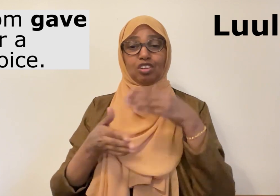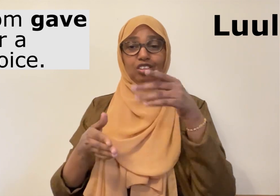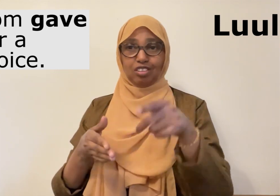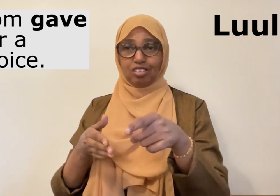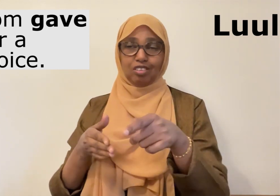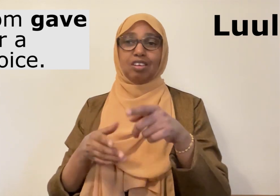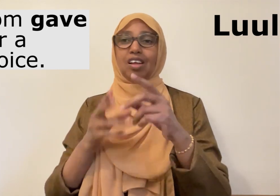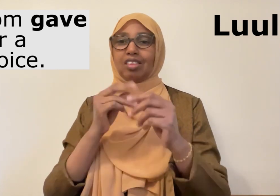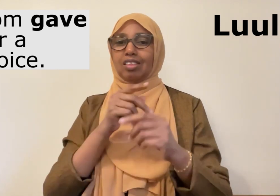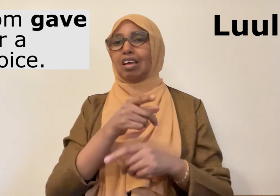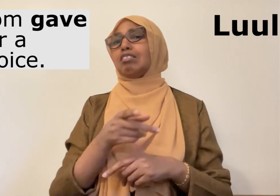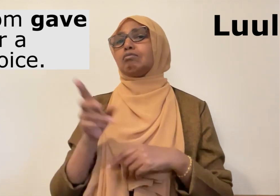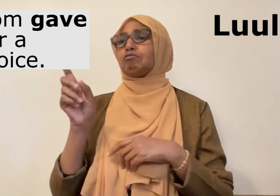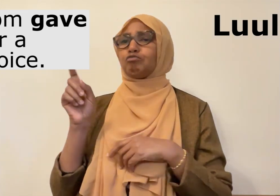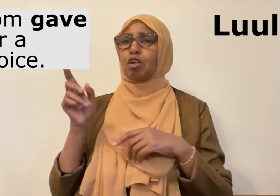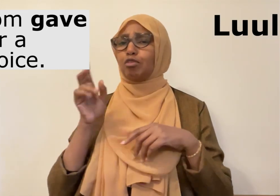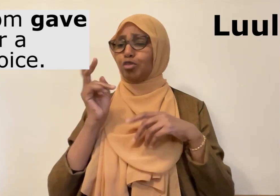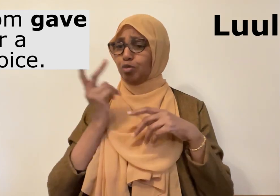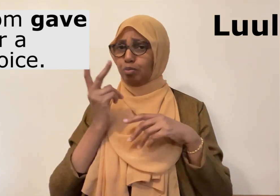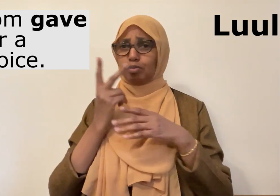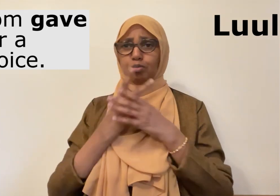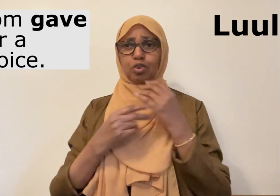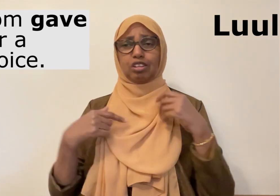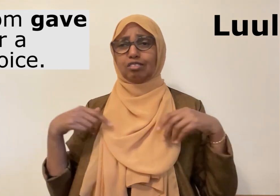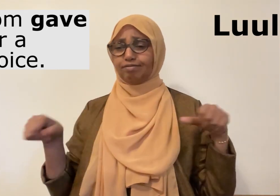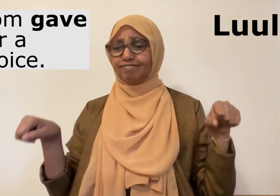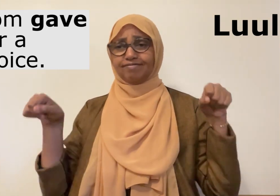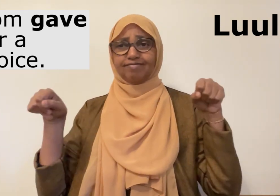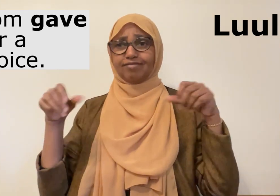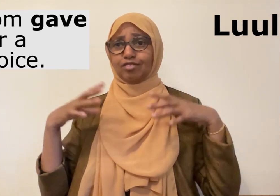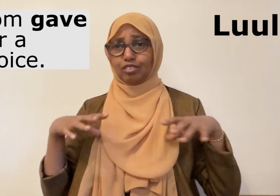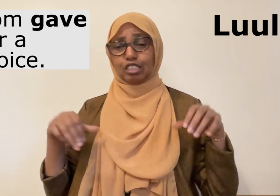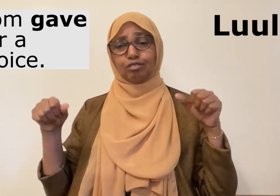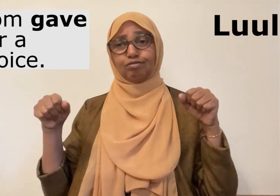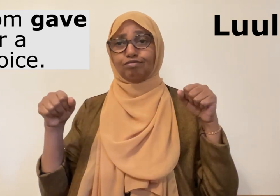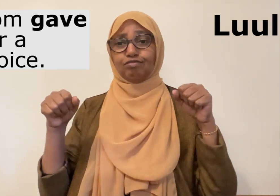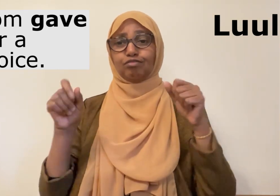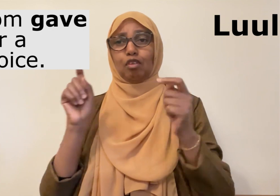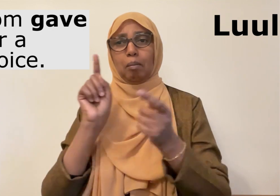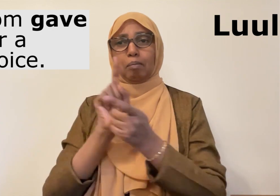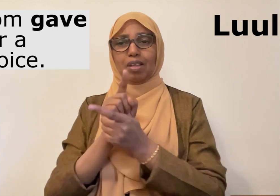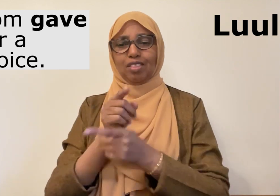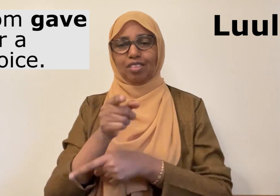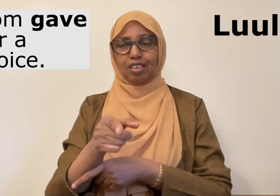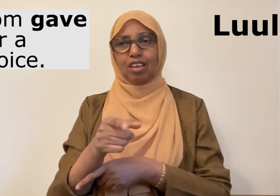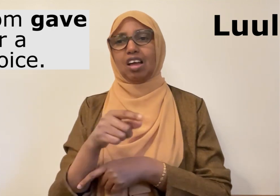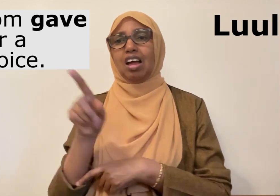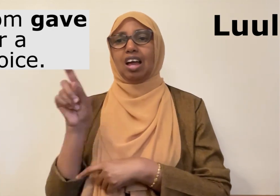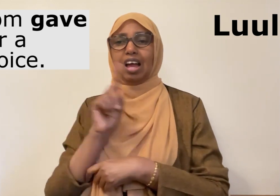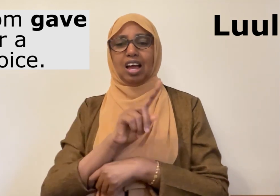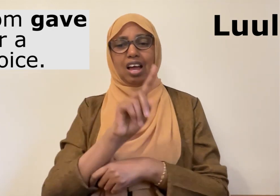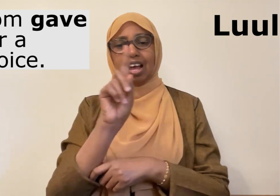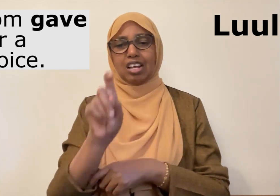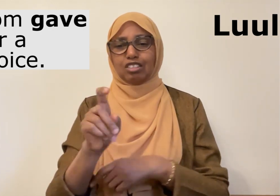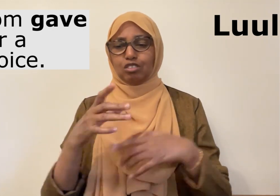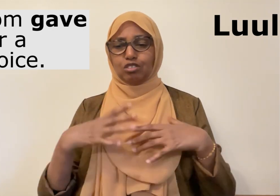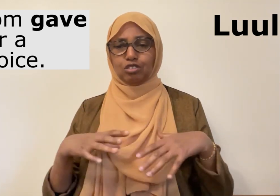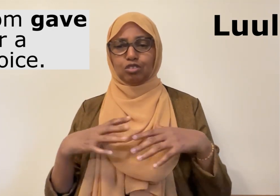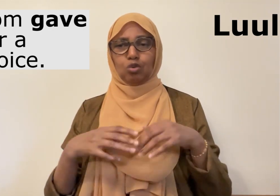The mother holds up the two dresses to give the daughter a choice of which one she likes